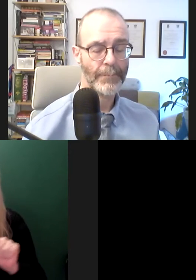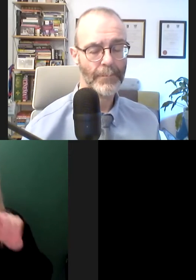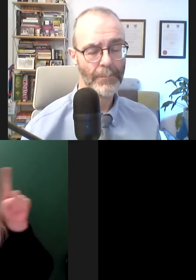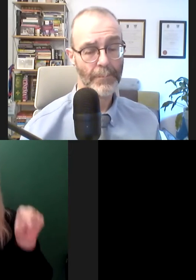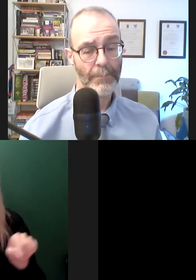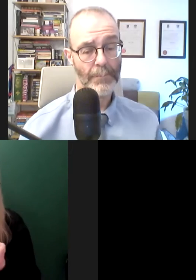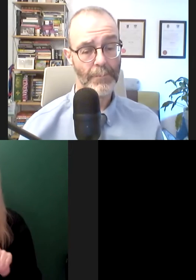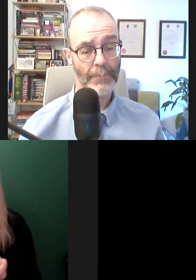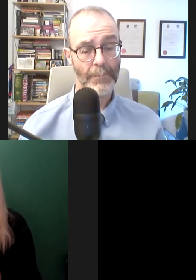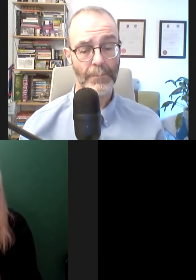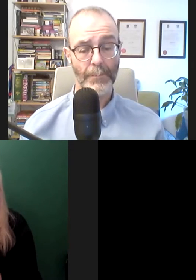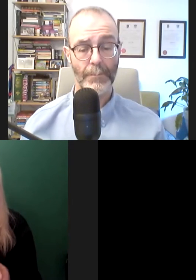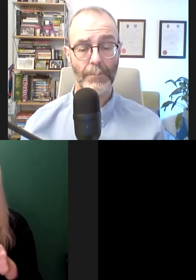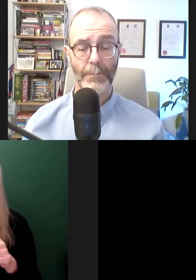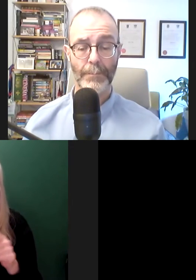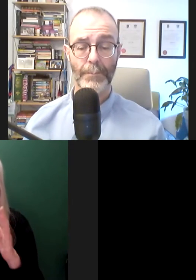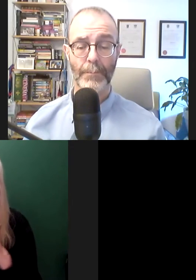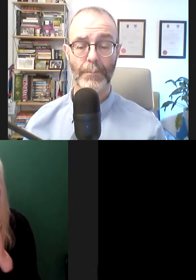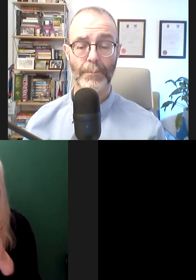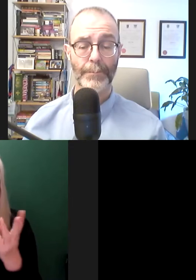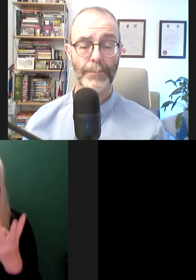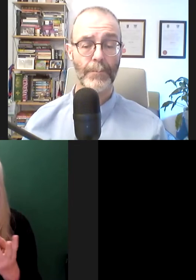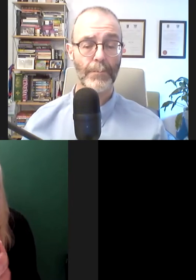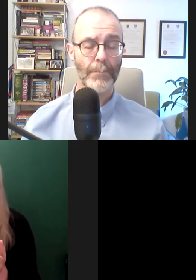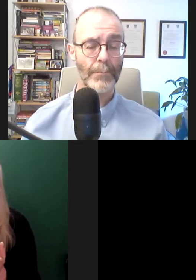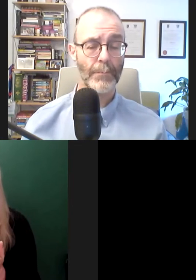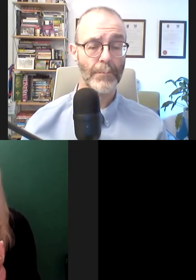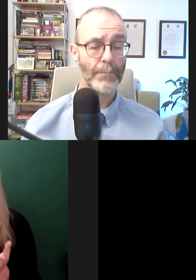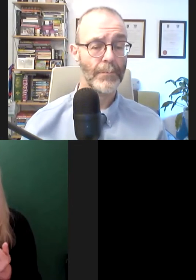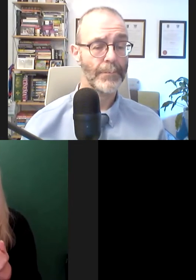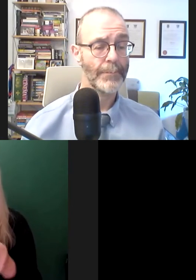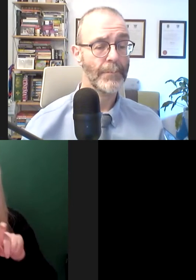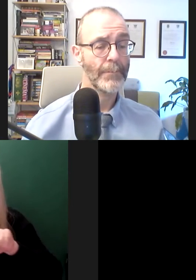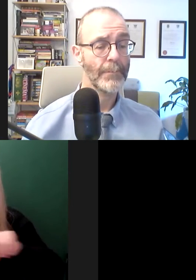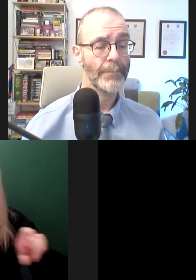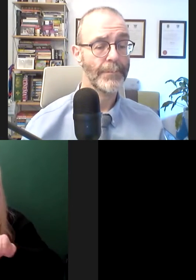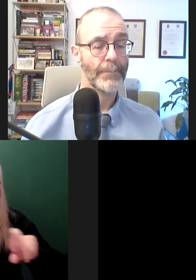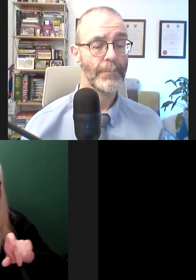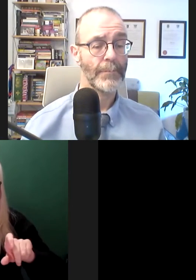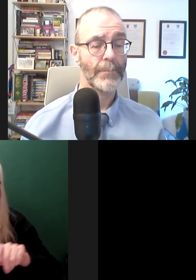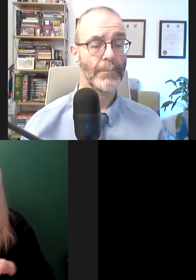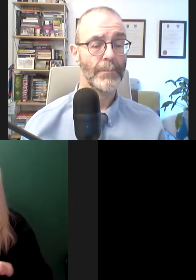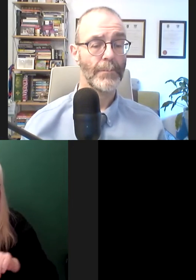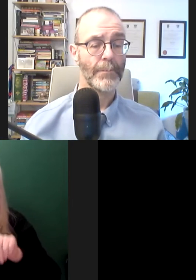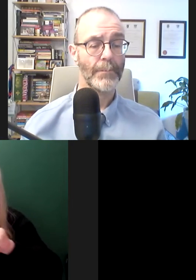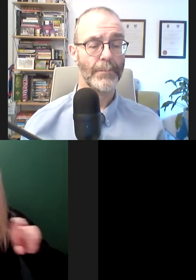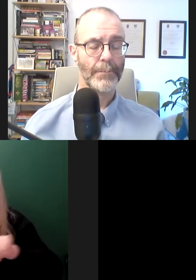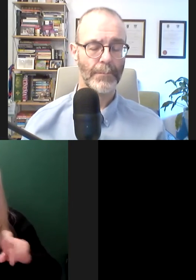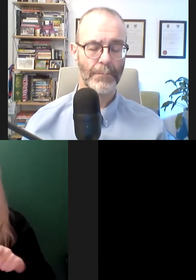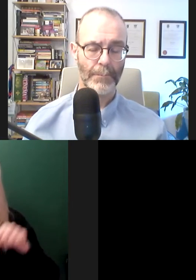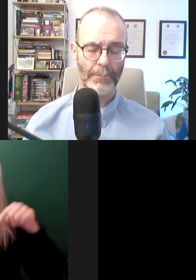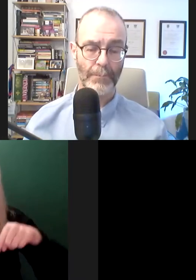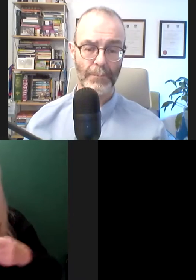I also want you to note that we have closed captions. And of course, all of this will be recorded